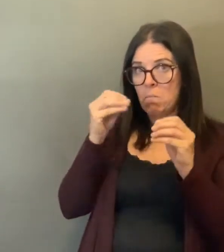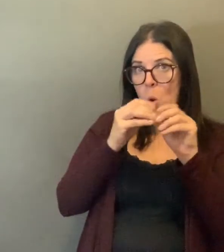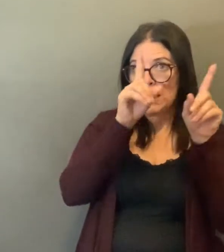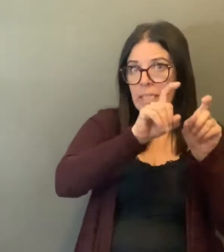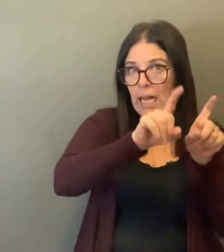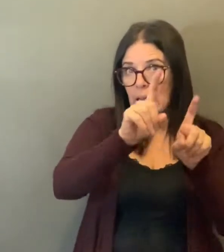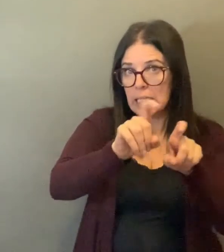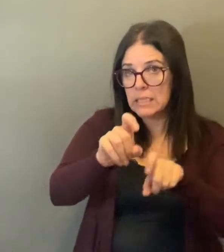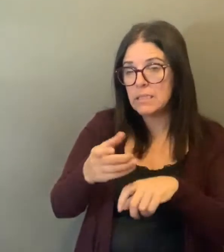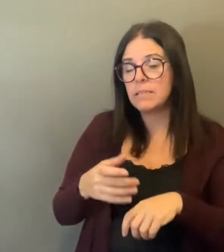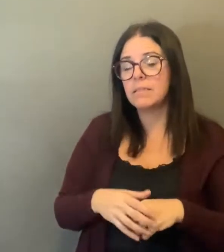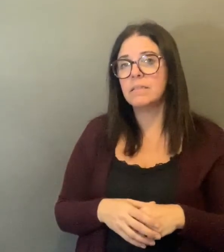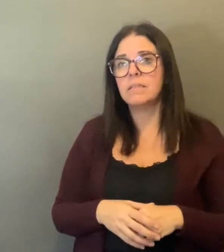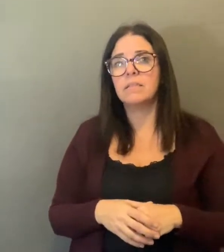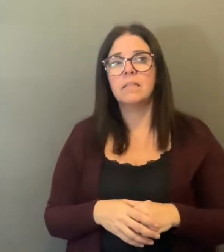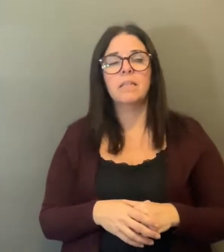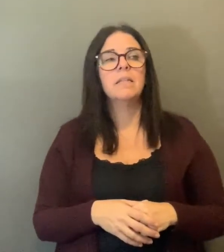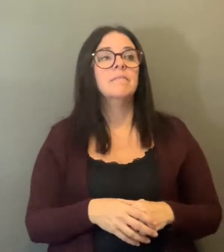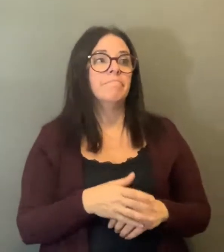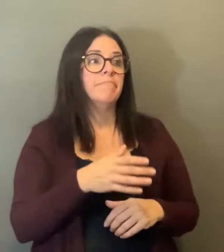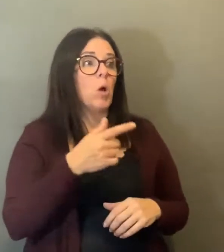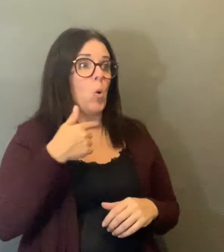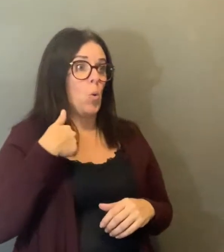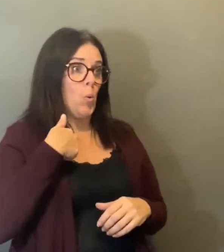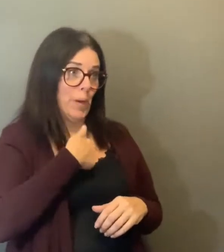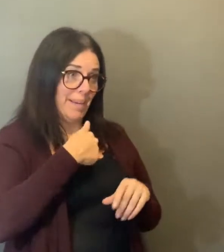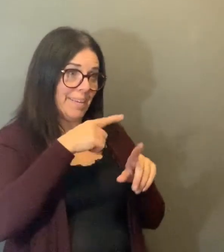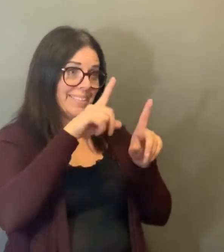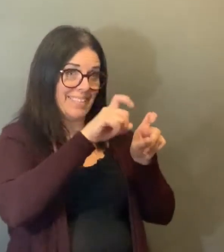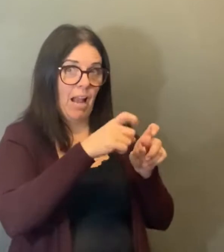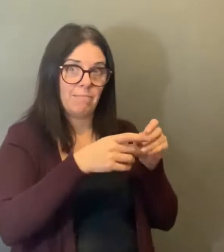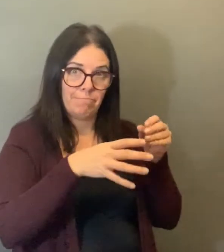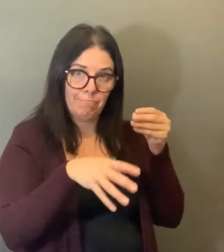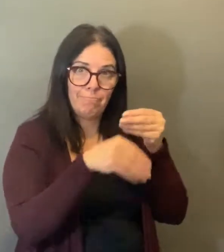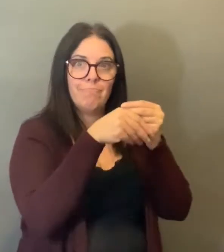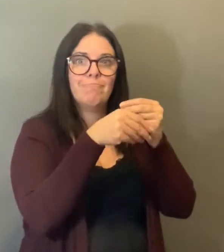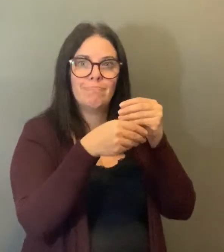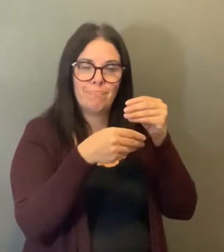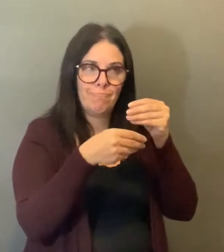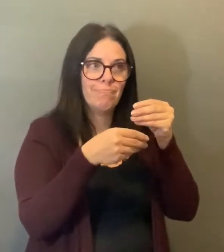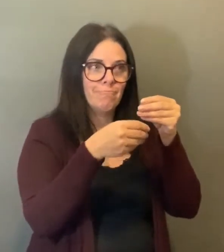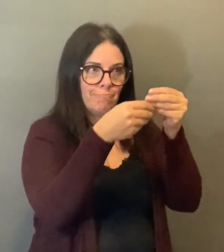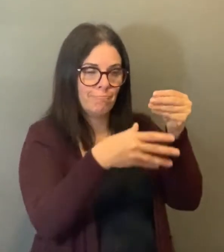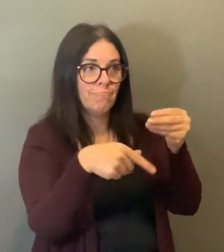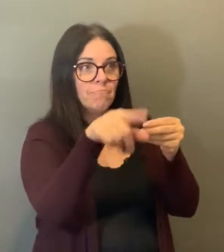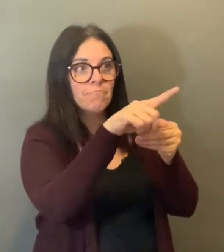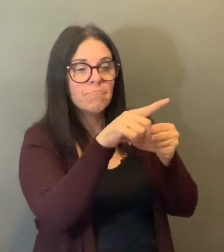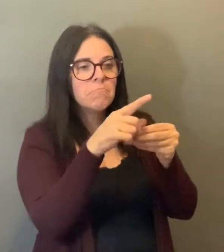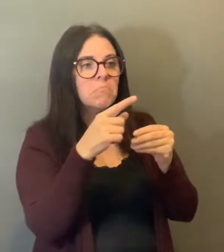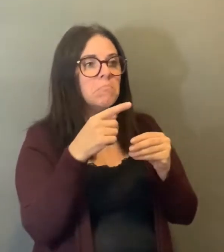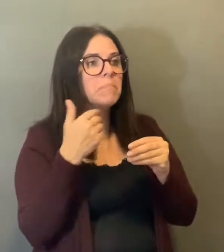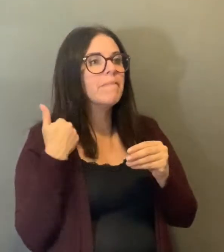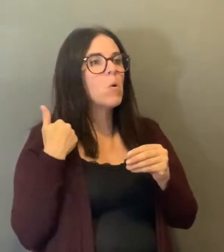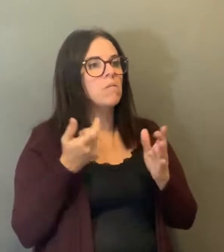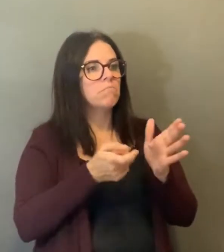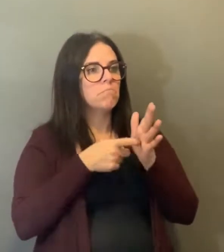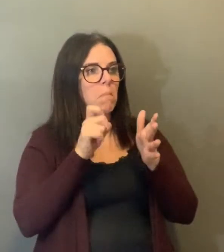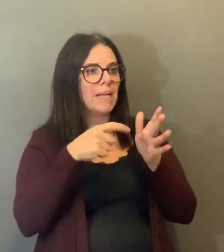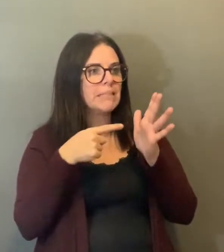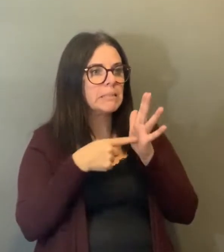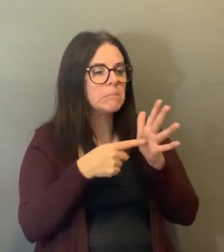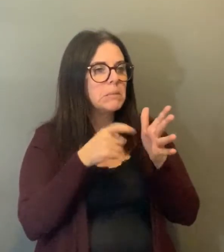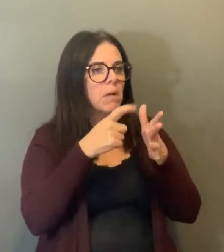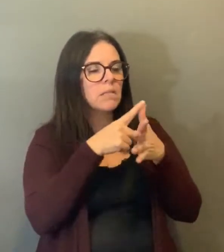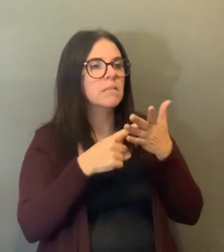And that increase is just based on the fact that you are testing that when you want people? Yes, we are, and as well as